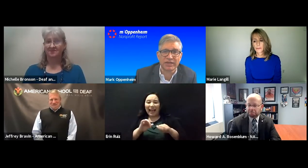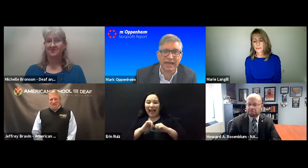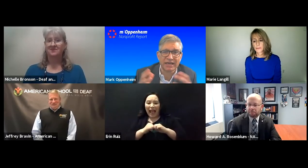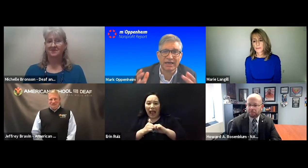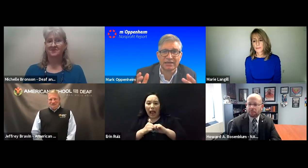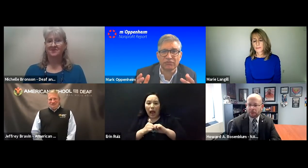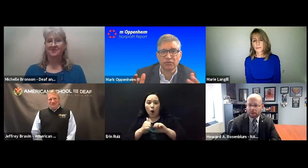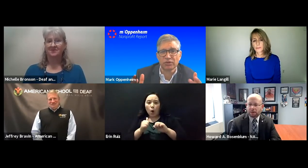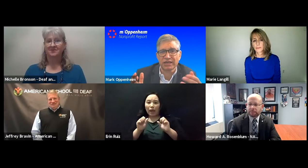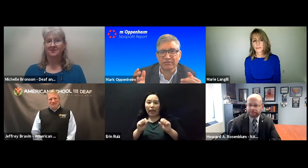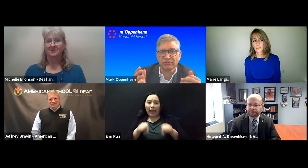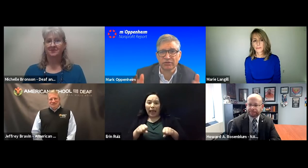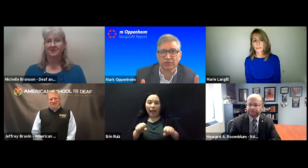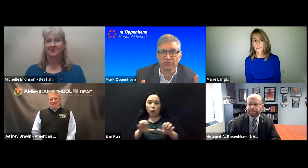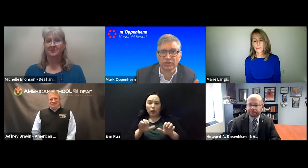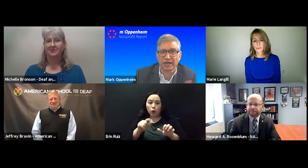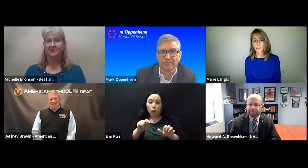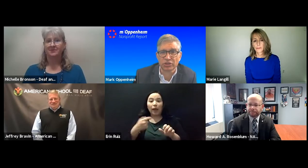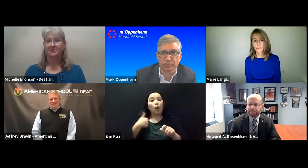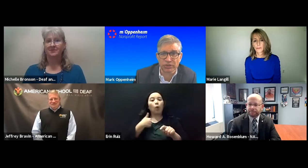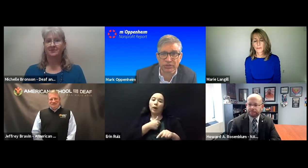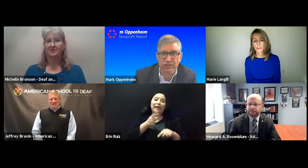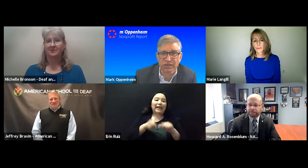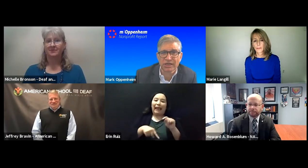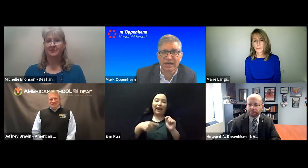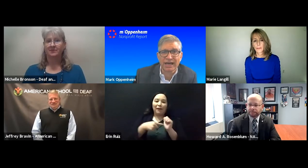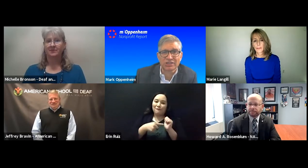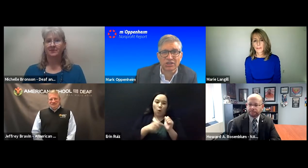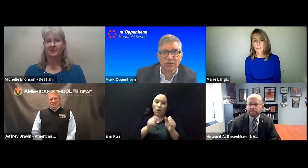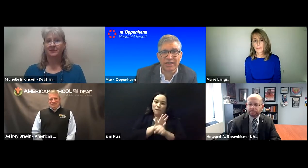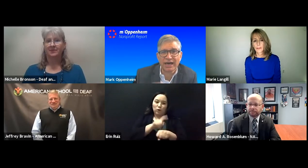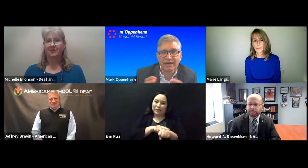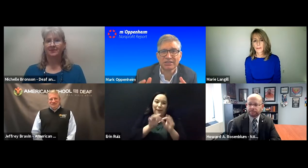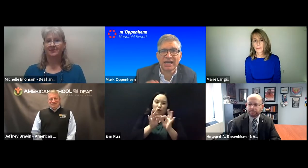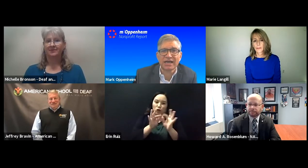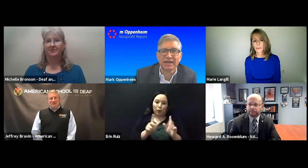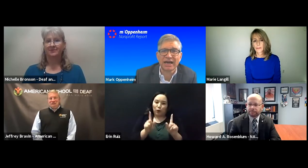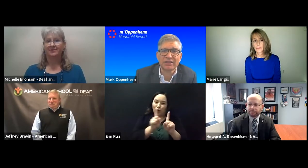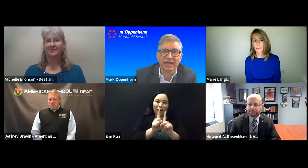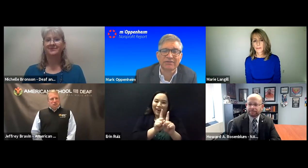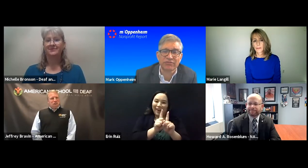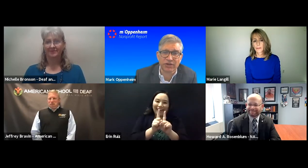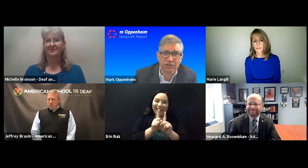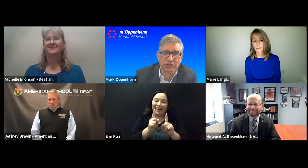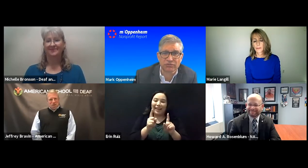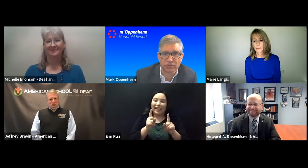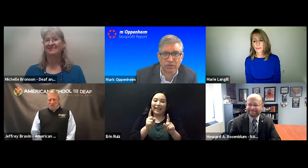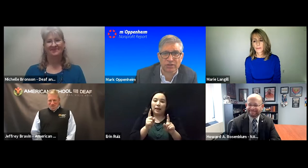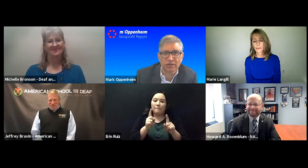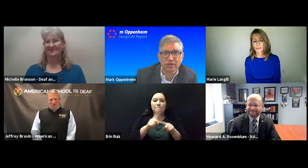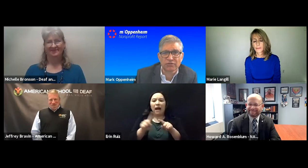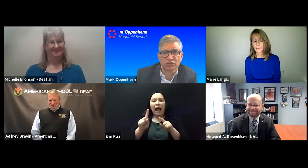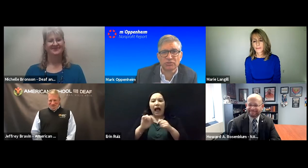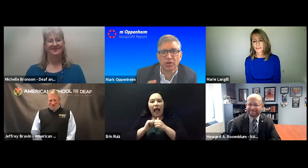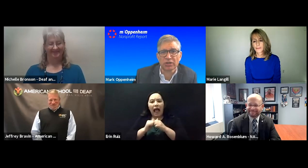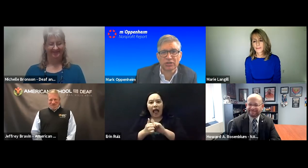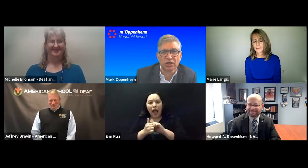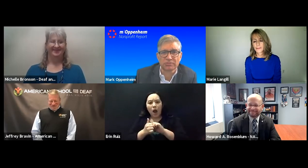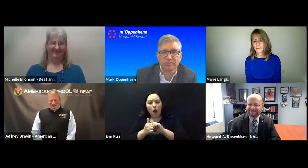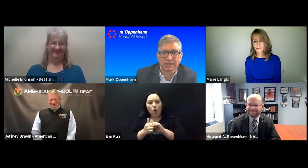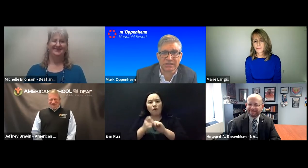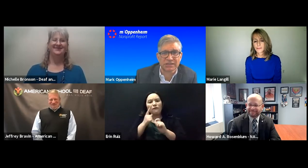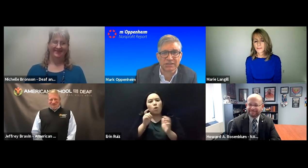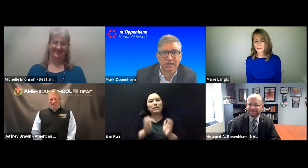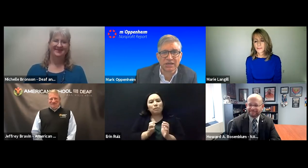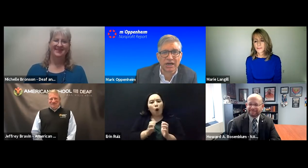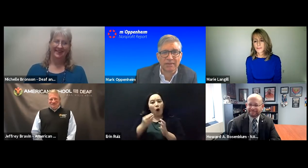do this? We cannot afford to have full-time interpreters and so on. How can that function for small and